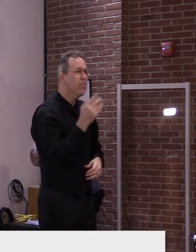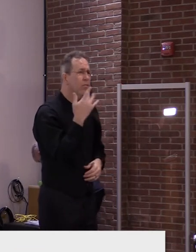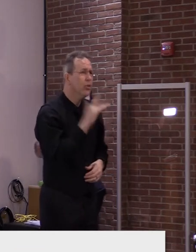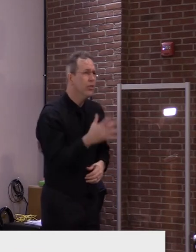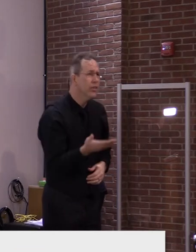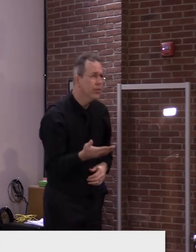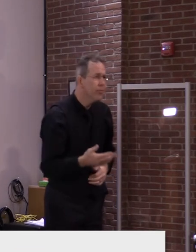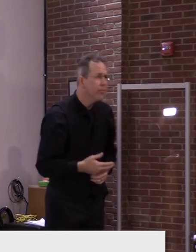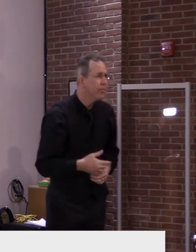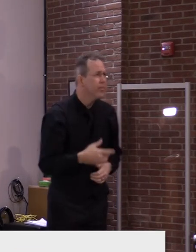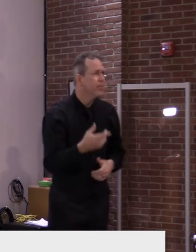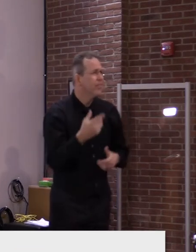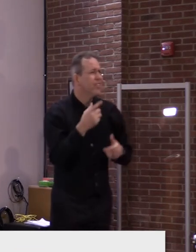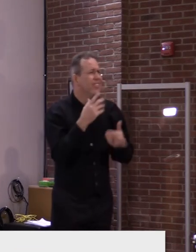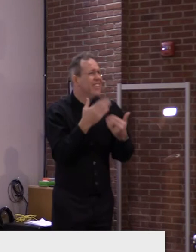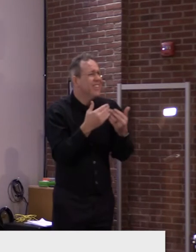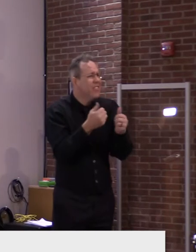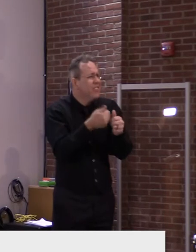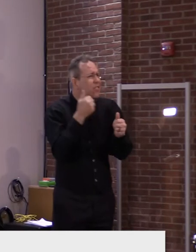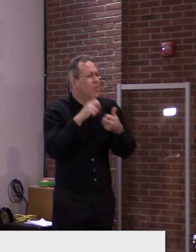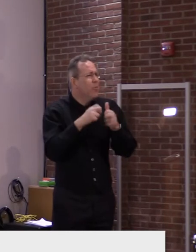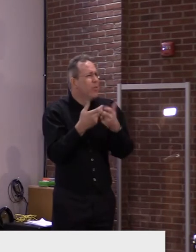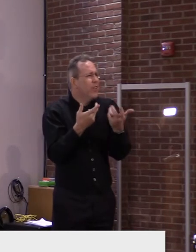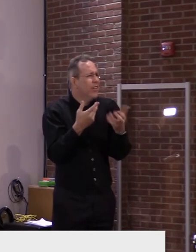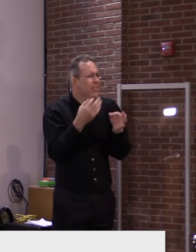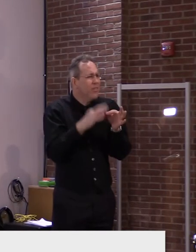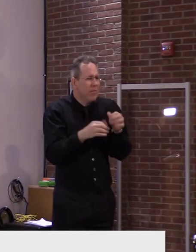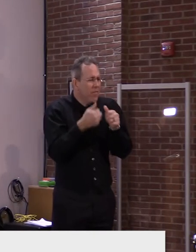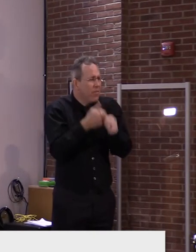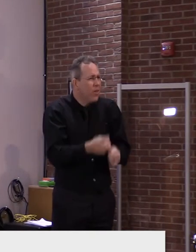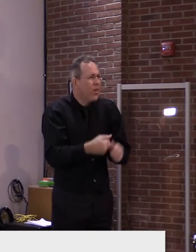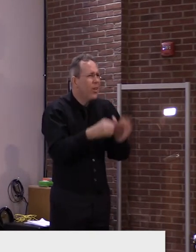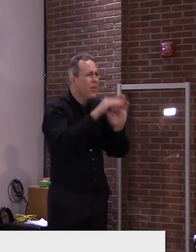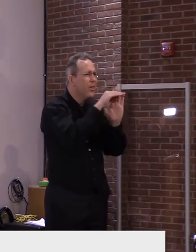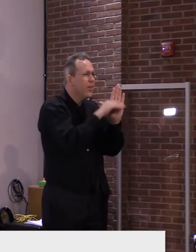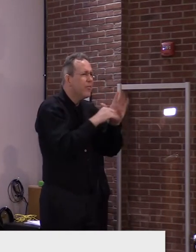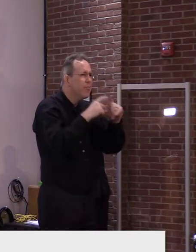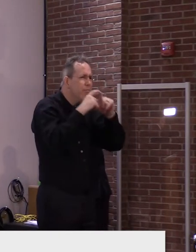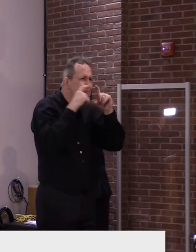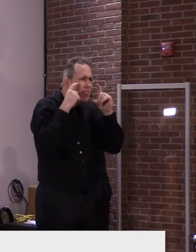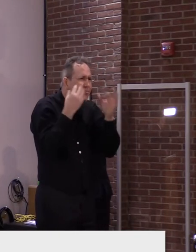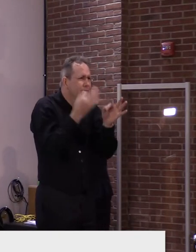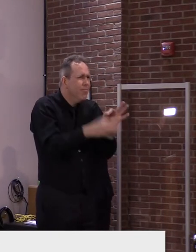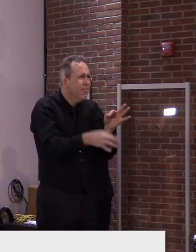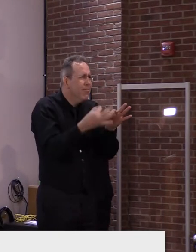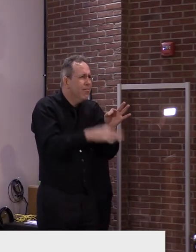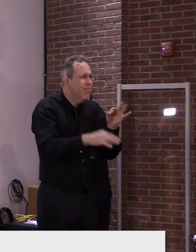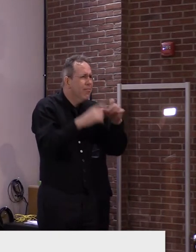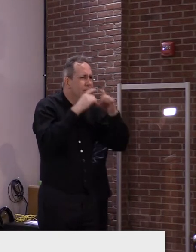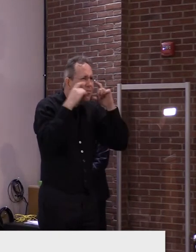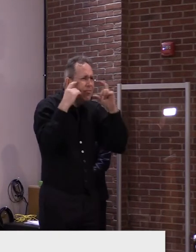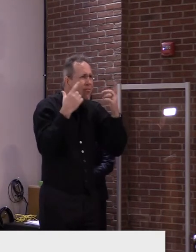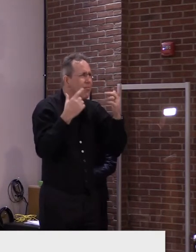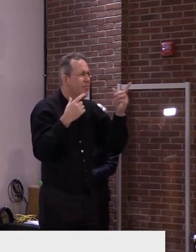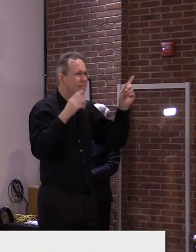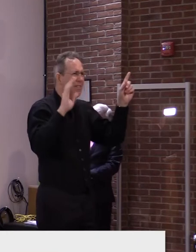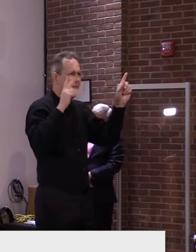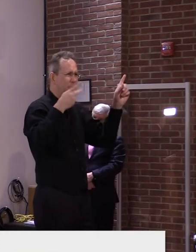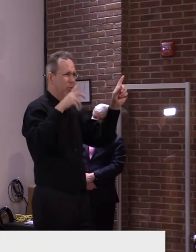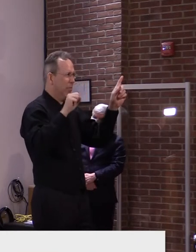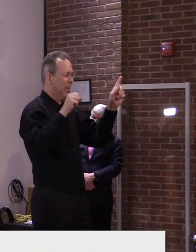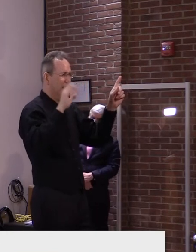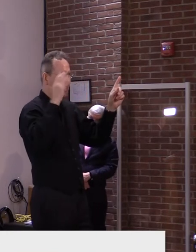Uh, if they just complied with the, the guidelines we put into place and as the, uh, UPS corporate had, uh, had asked as well,